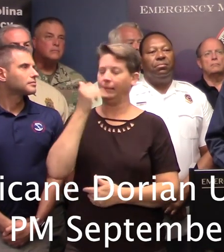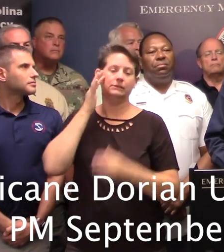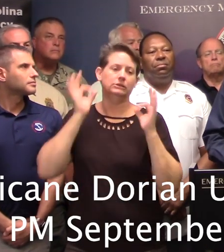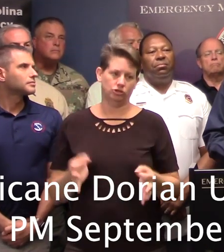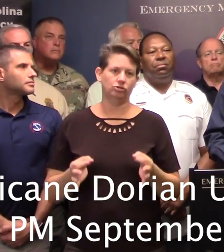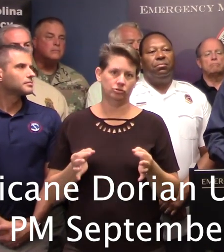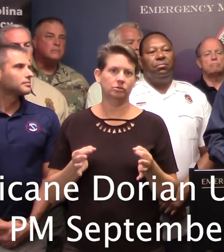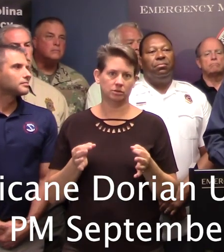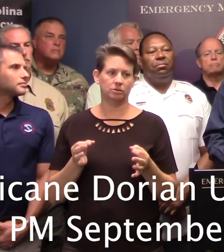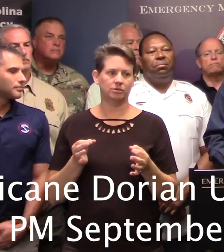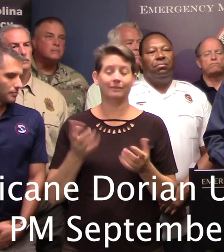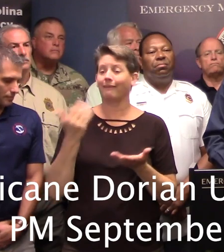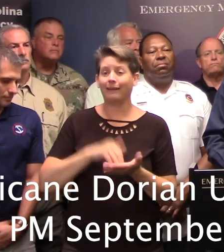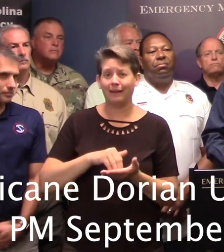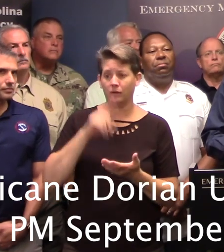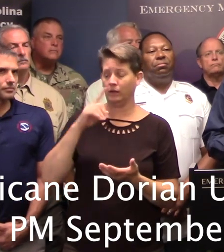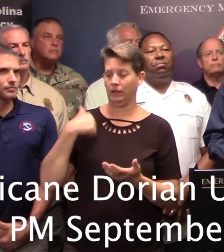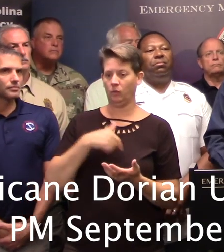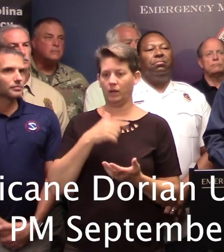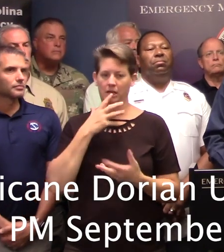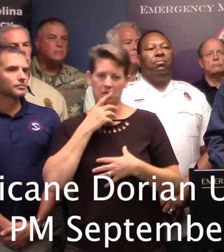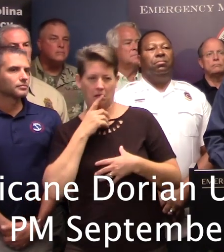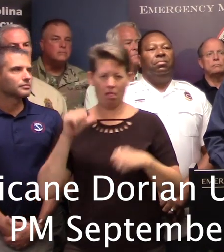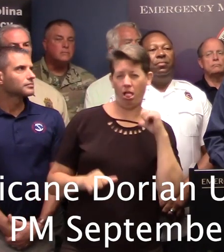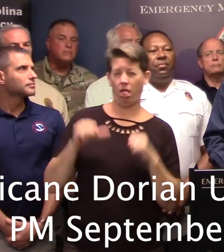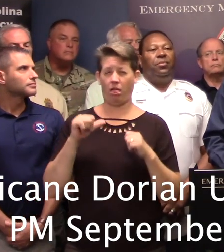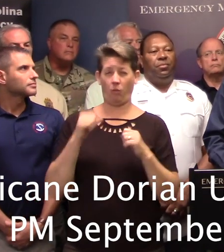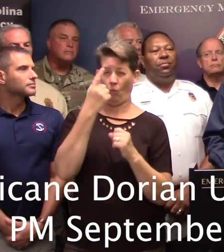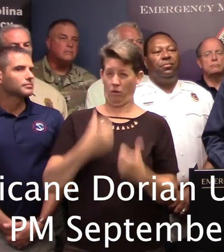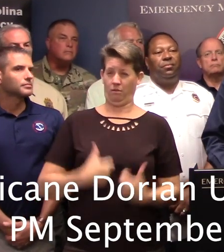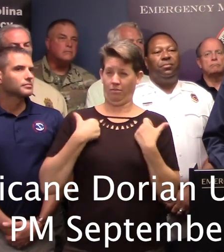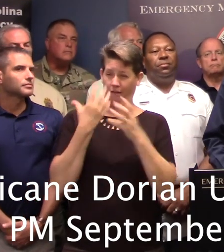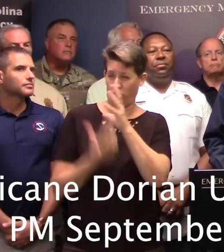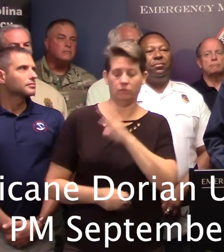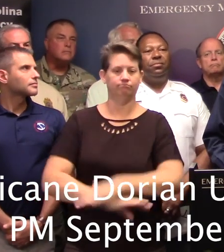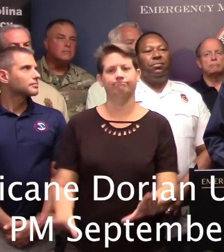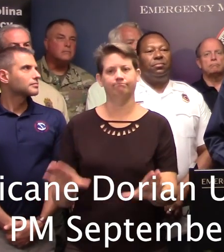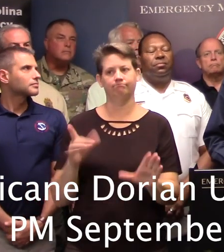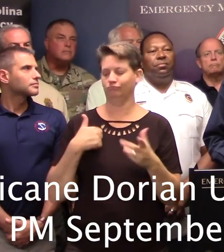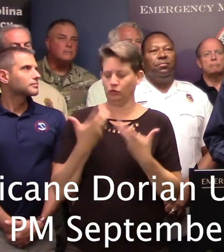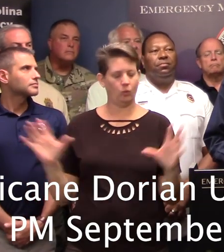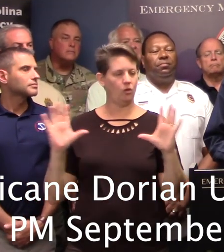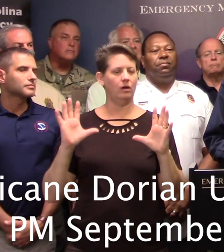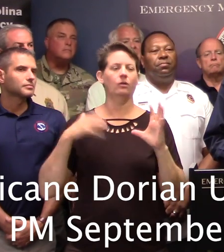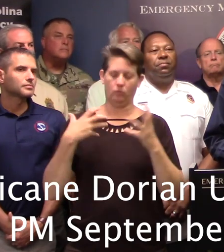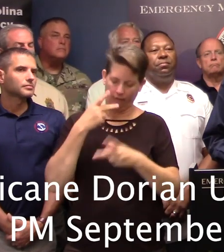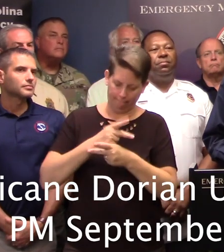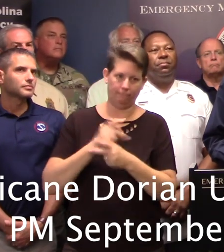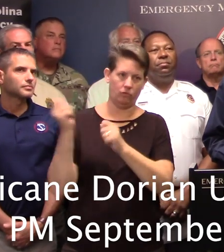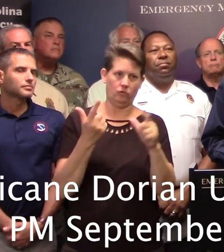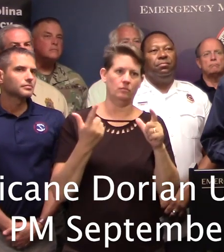And again, we do not want to gamble with a single life in South Carolina. We do not gamble with lives.